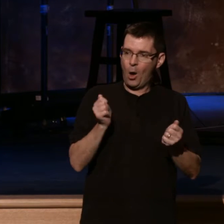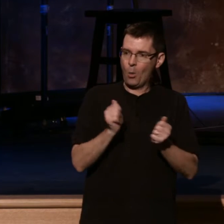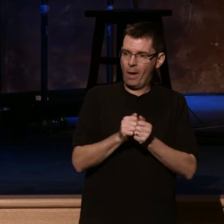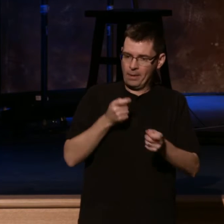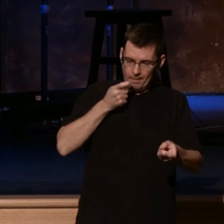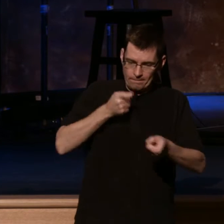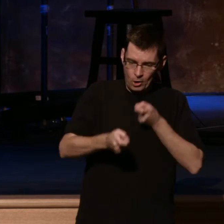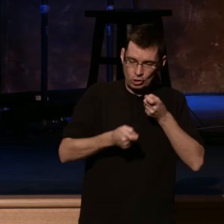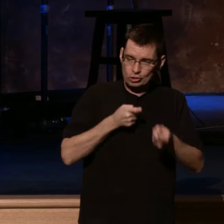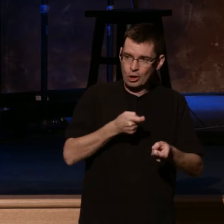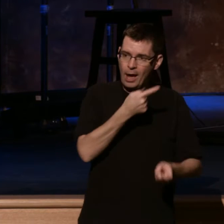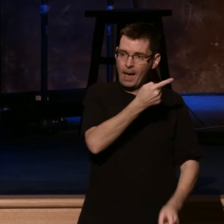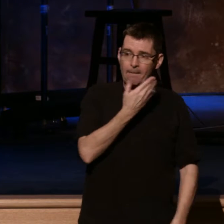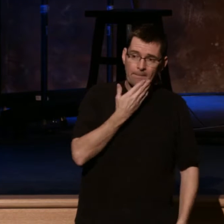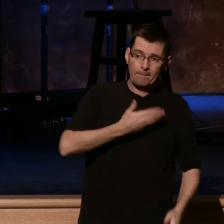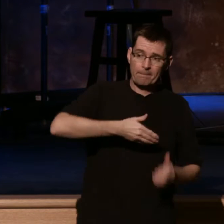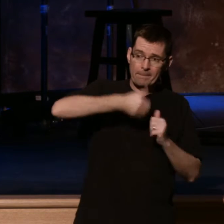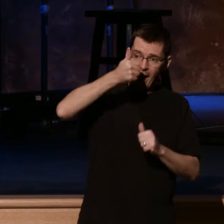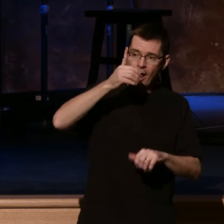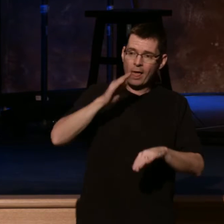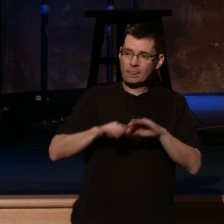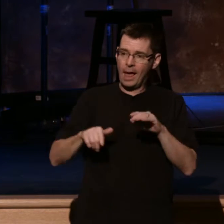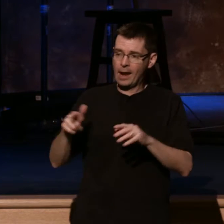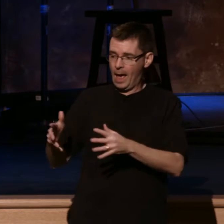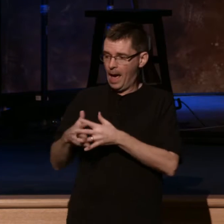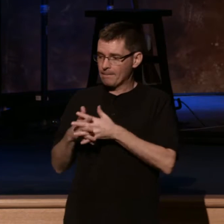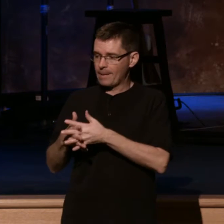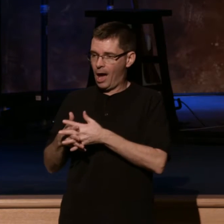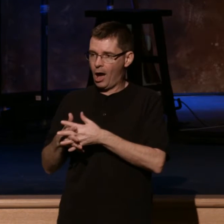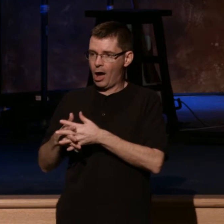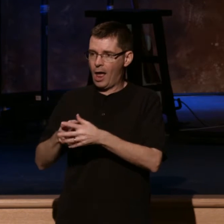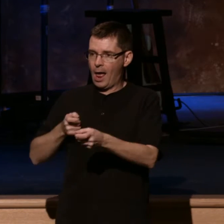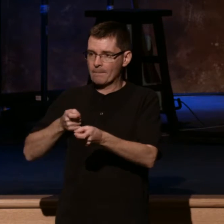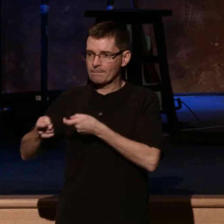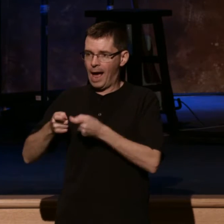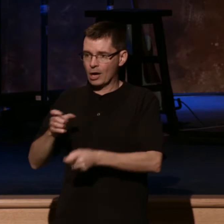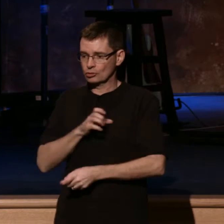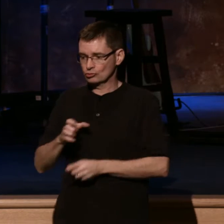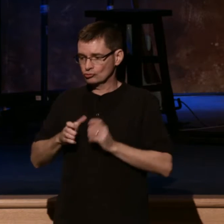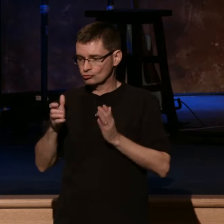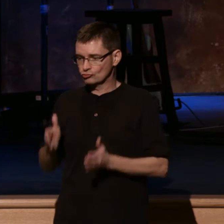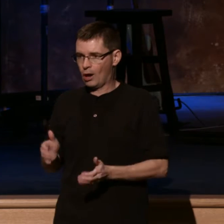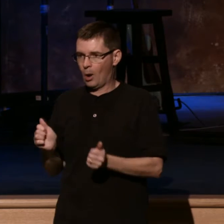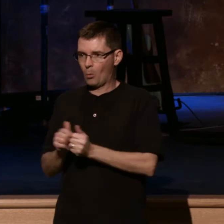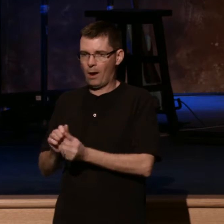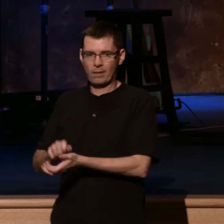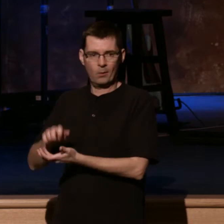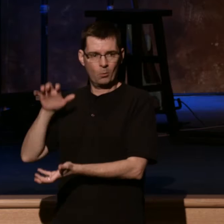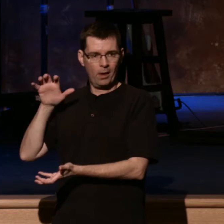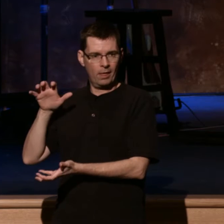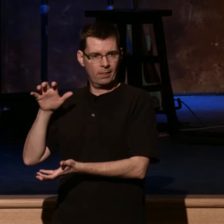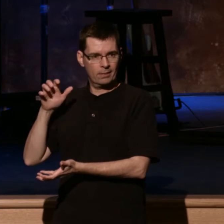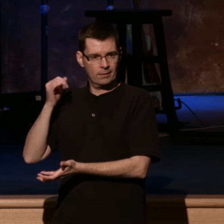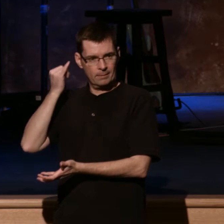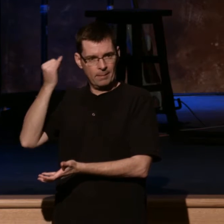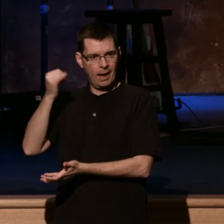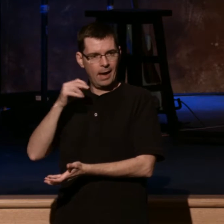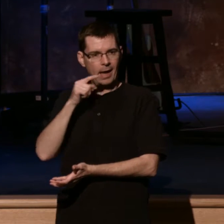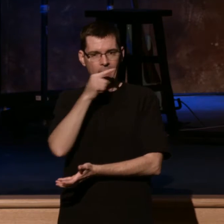And I think we would all have to say, yes, Lord help us. The last thing that he mentions is that some large ministries will begin